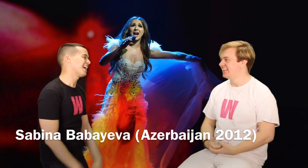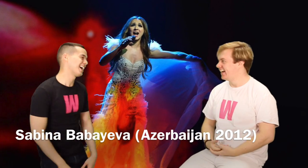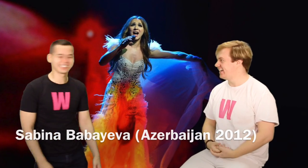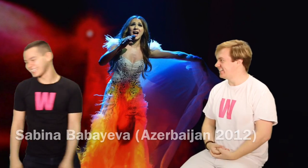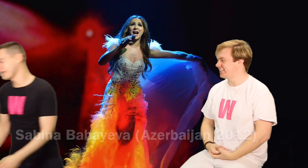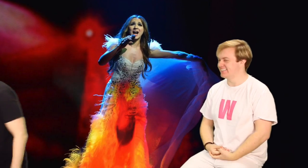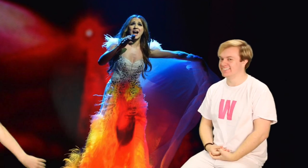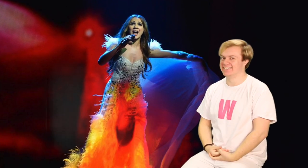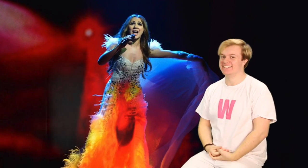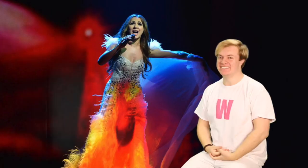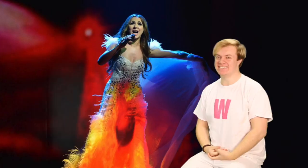dies. Oh!